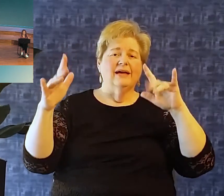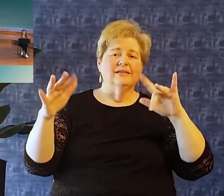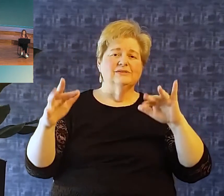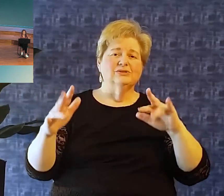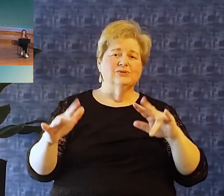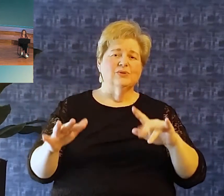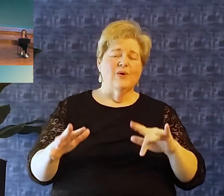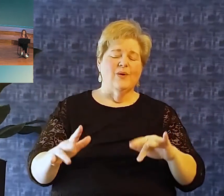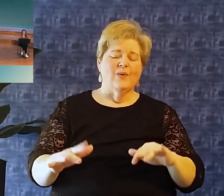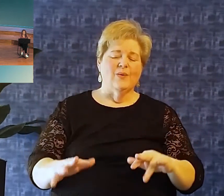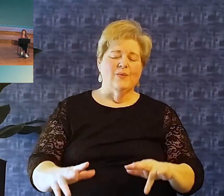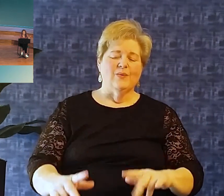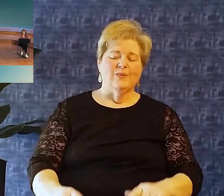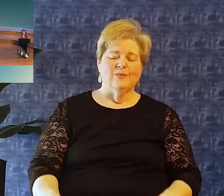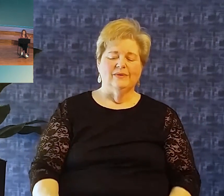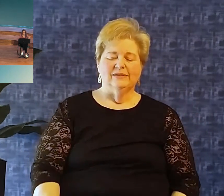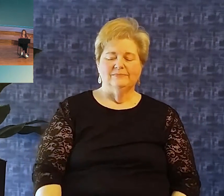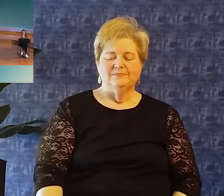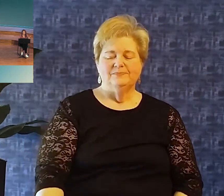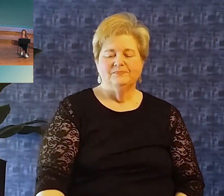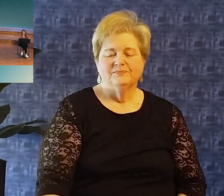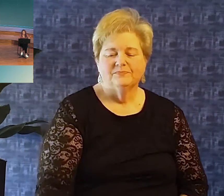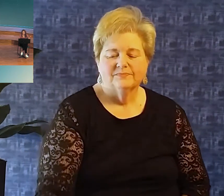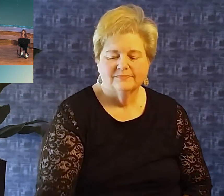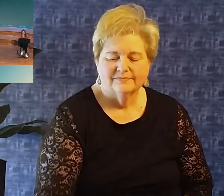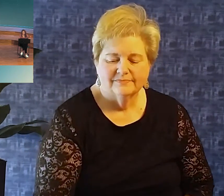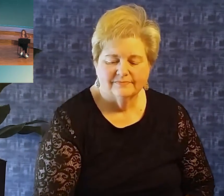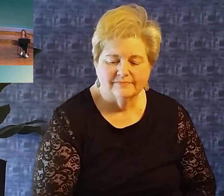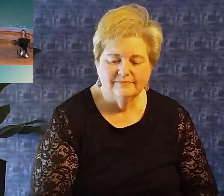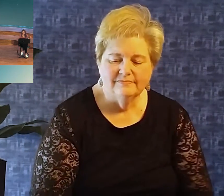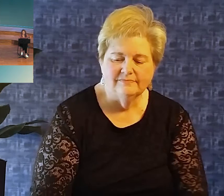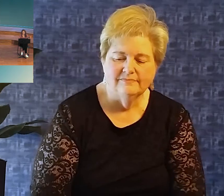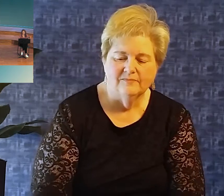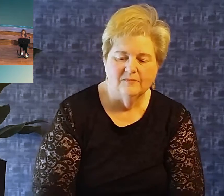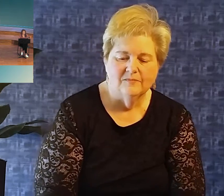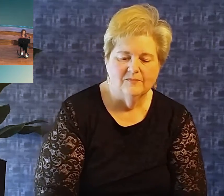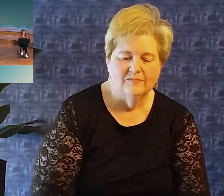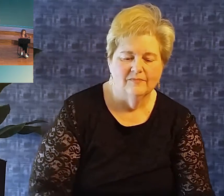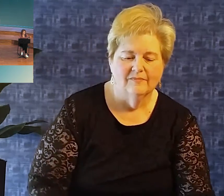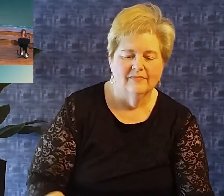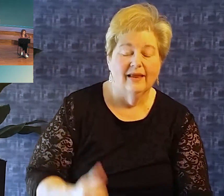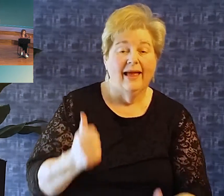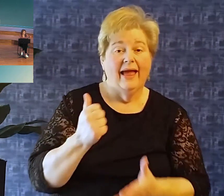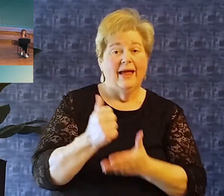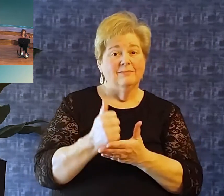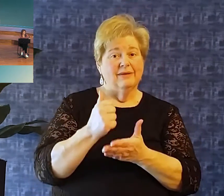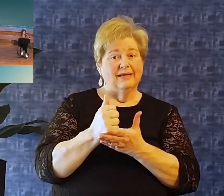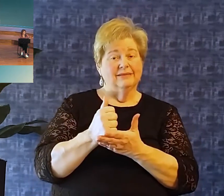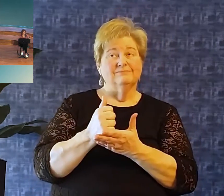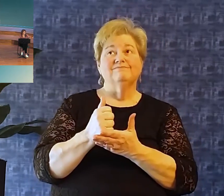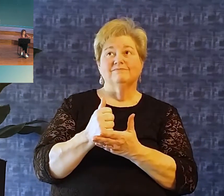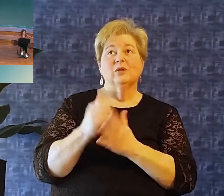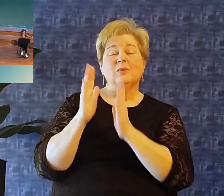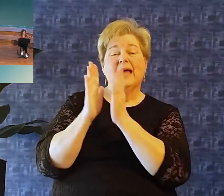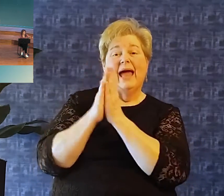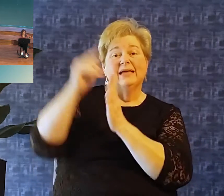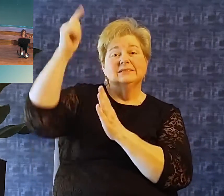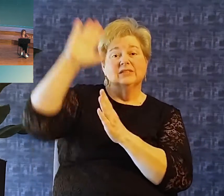than snow. Amen. When we ask our God to cleanse our